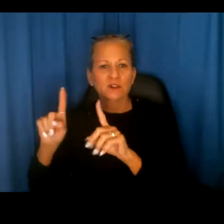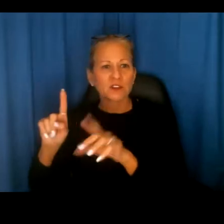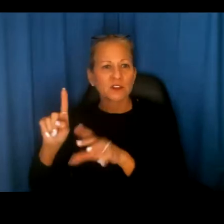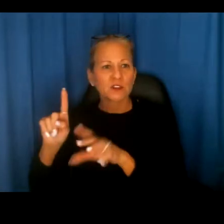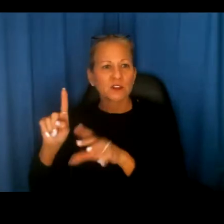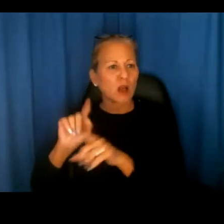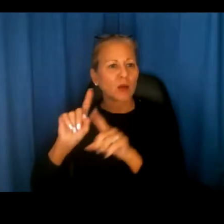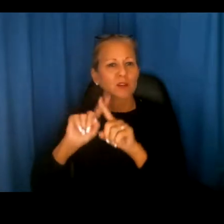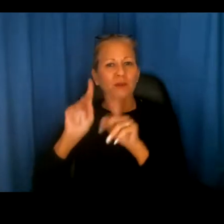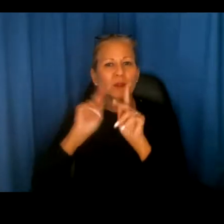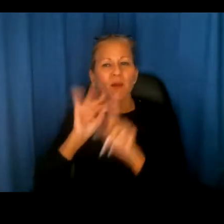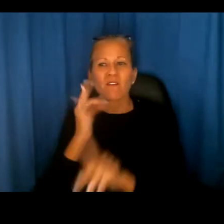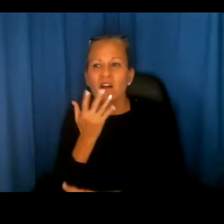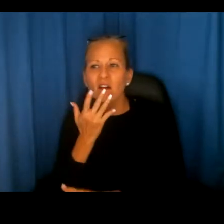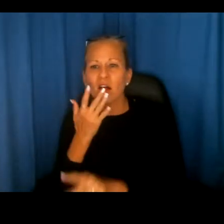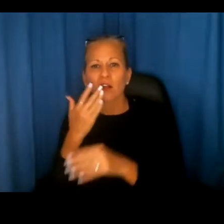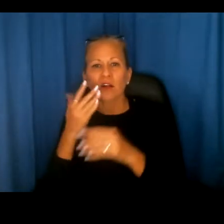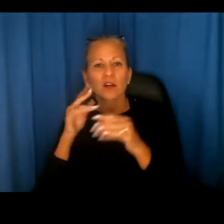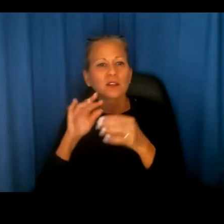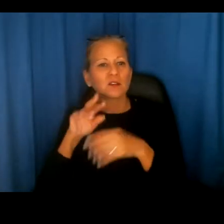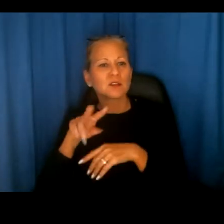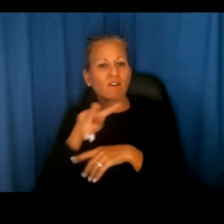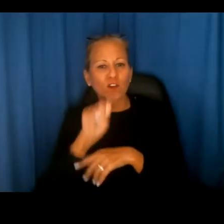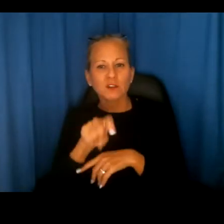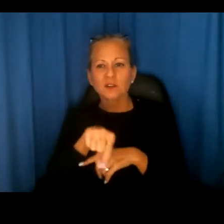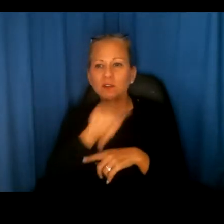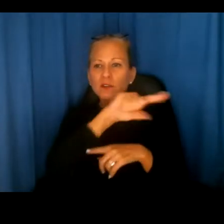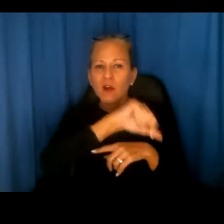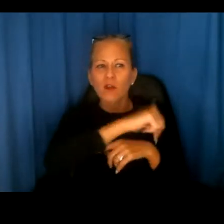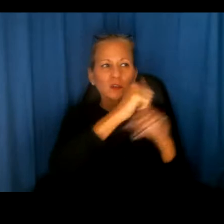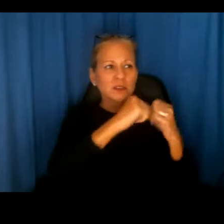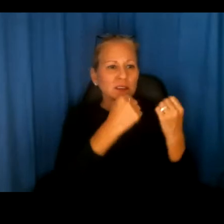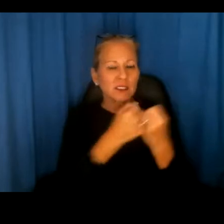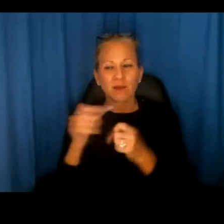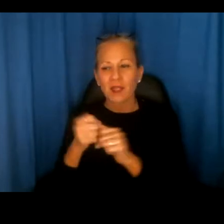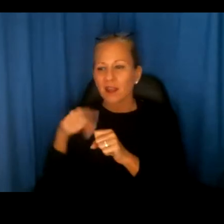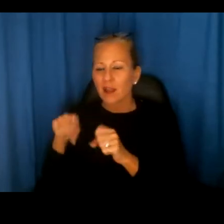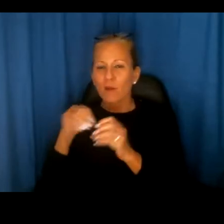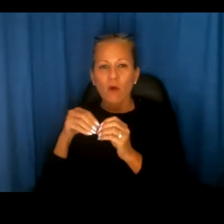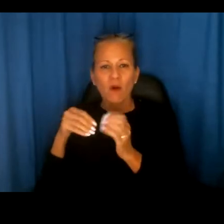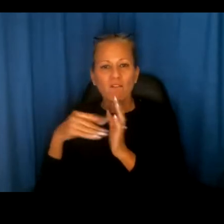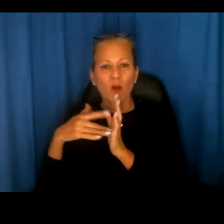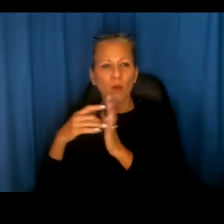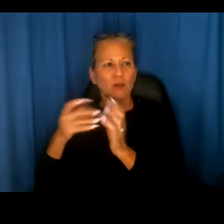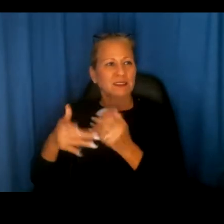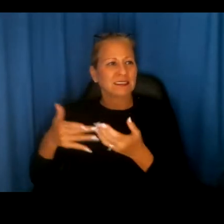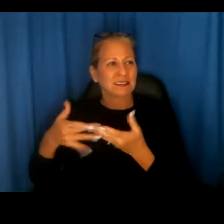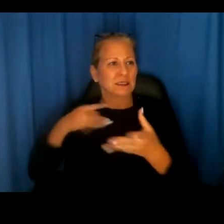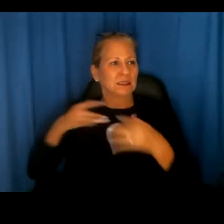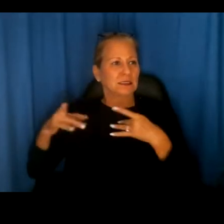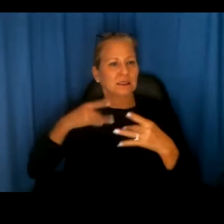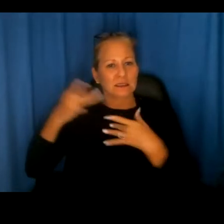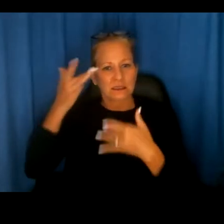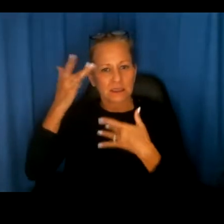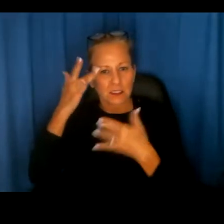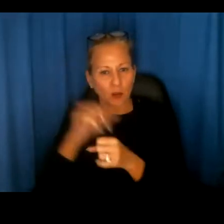versus the rest of society, uh, which has made them more vulnerable, um, to exposure, uh, from COVID. Um,